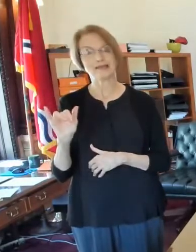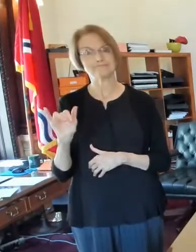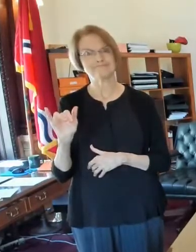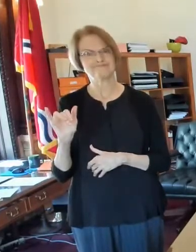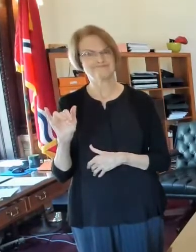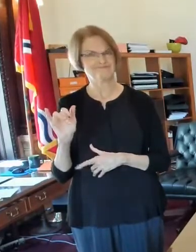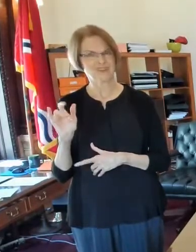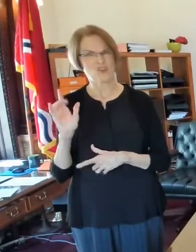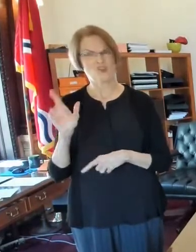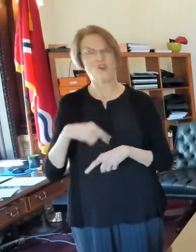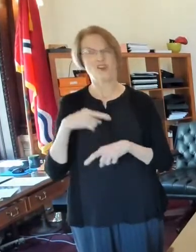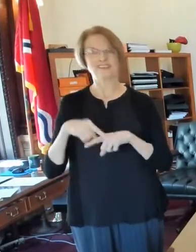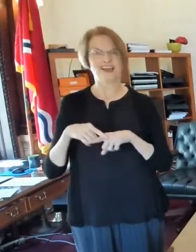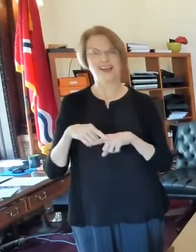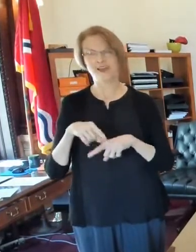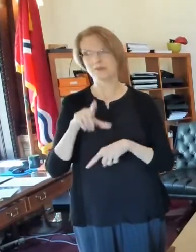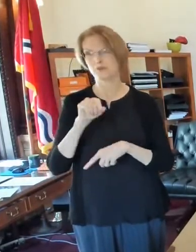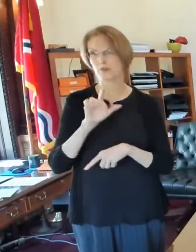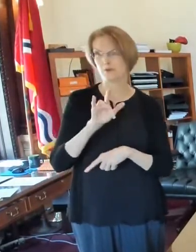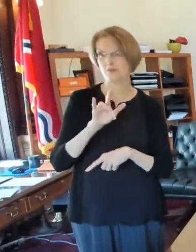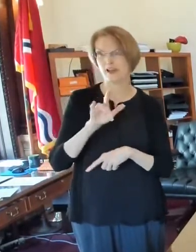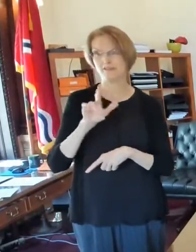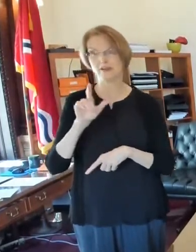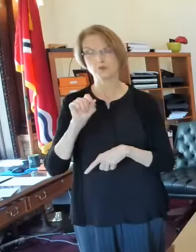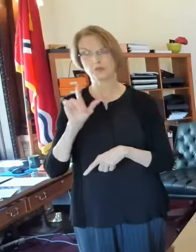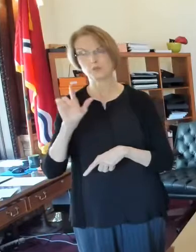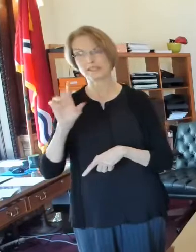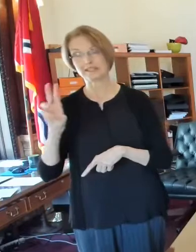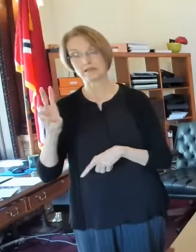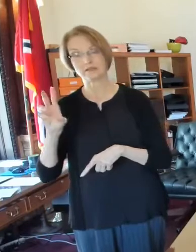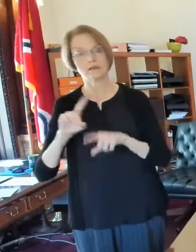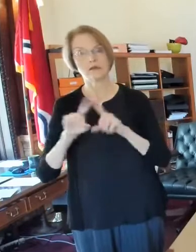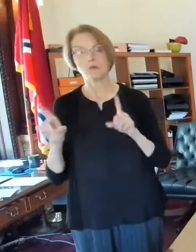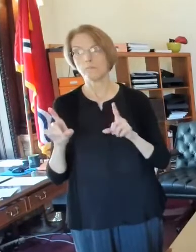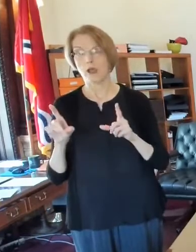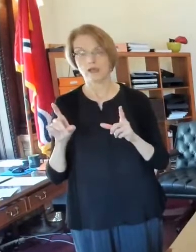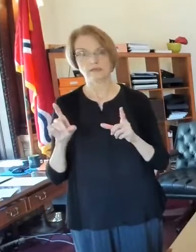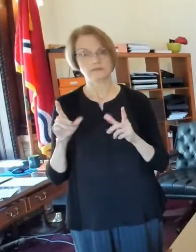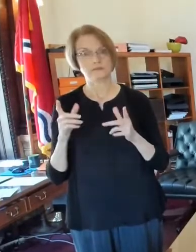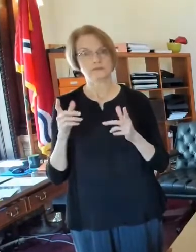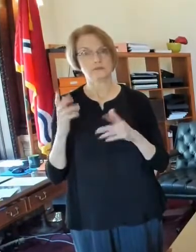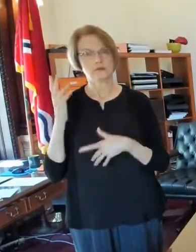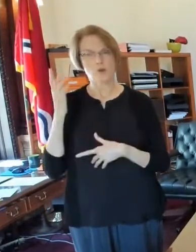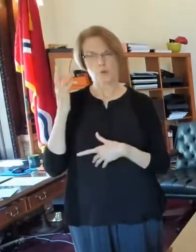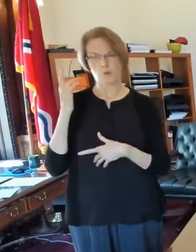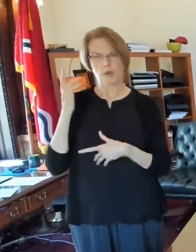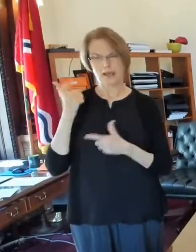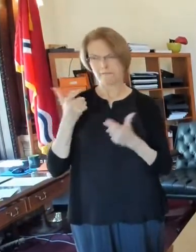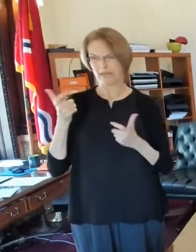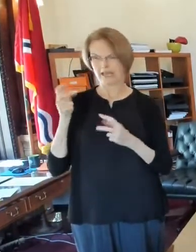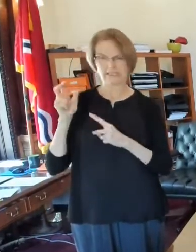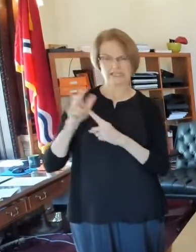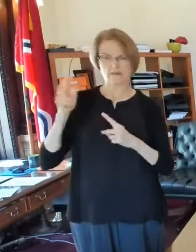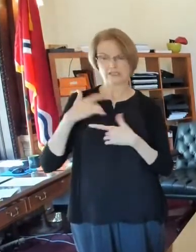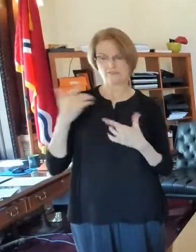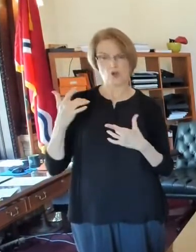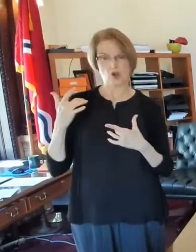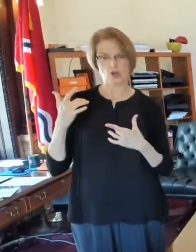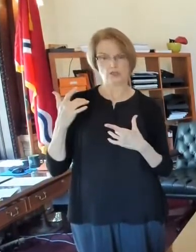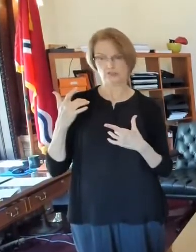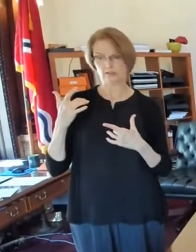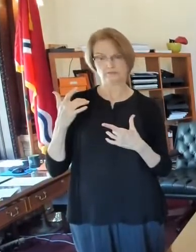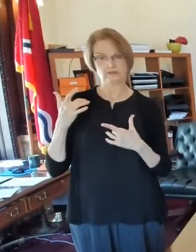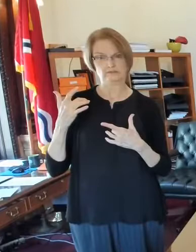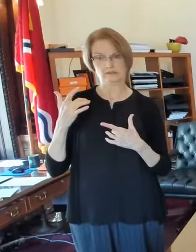away 2025, 2026, but you don't get these big tournaments and these big events at the